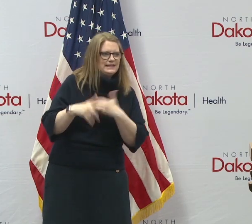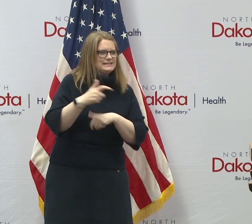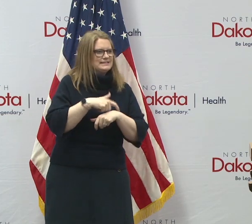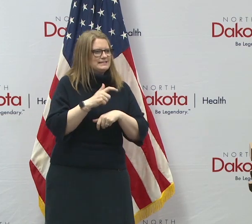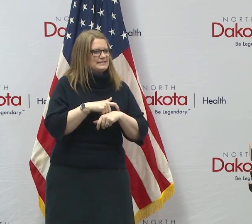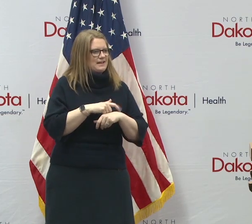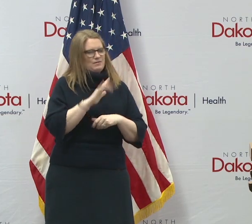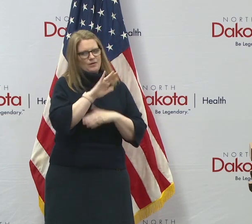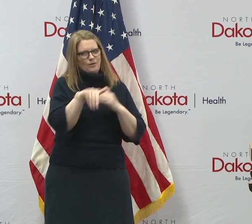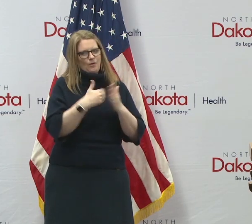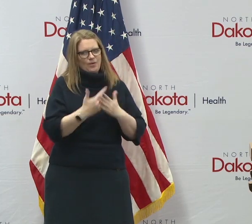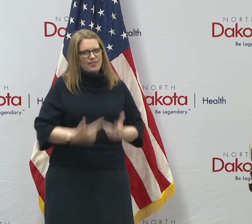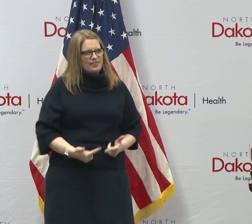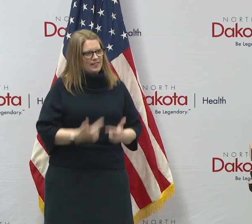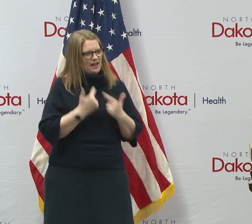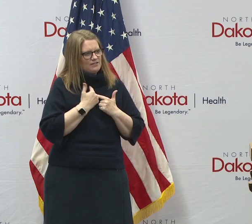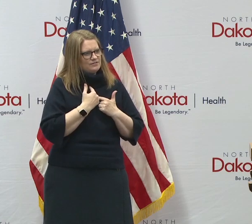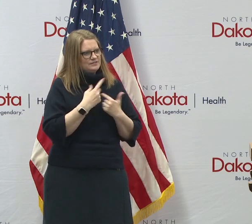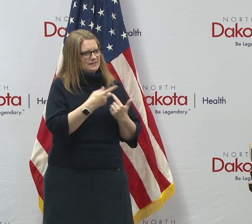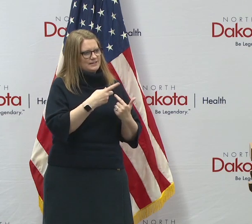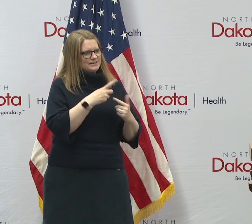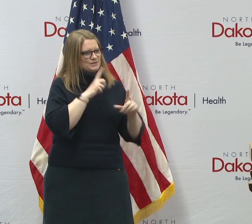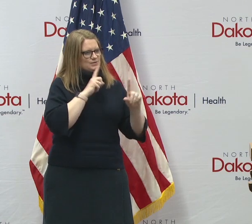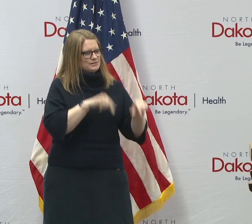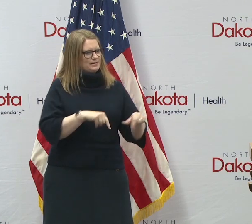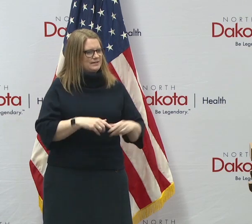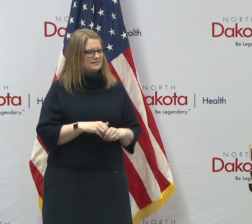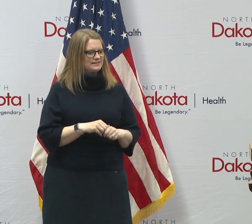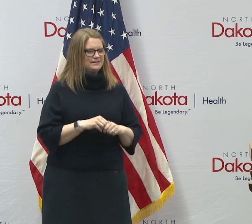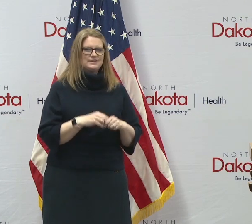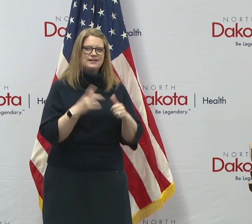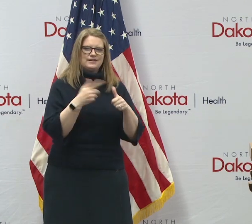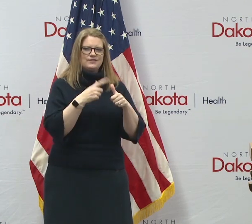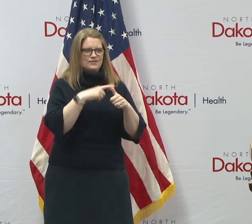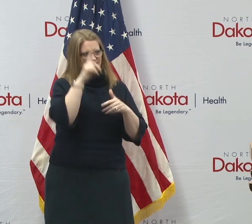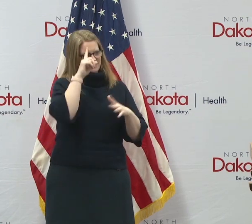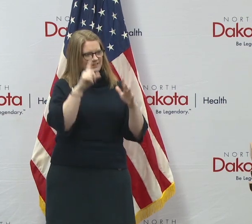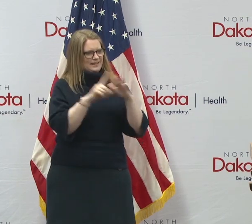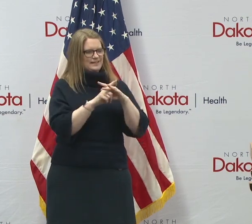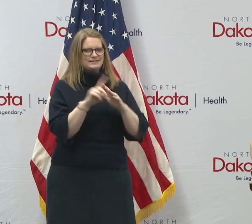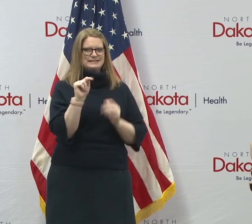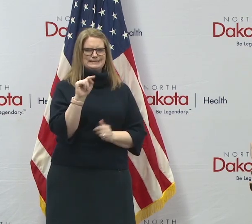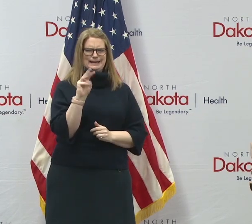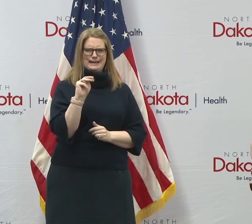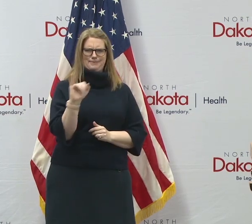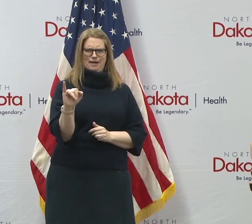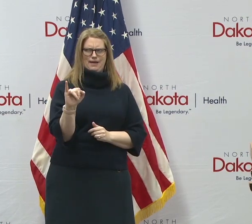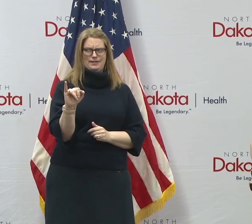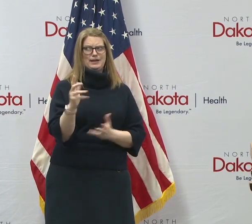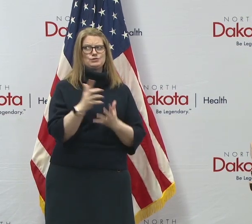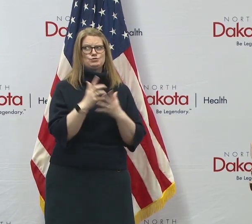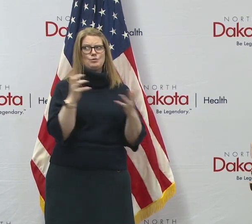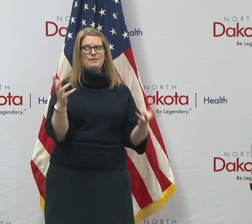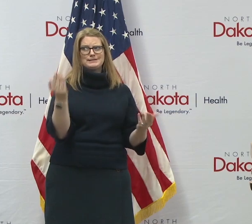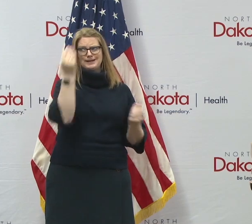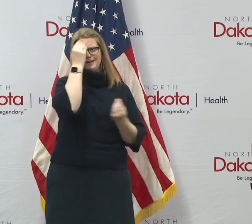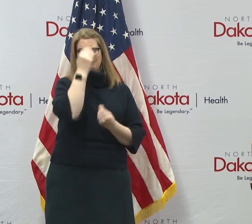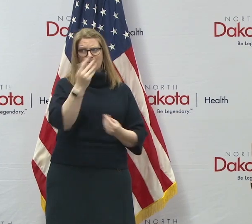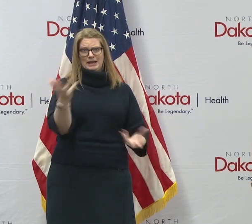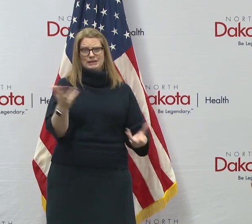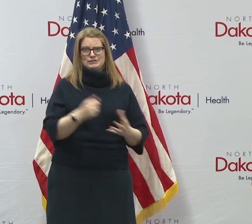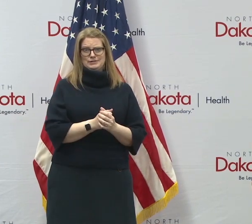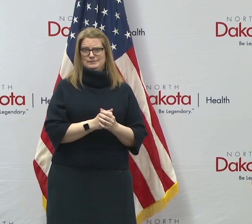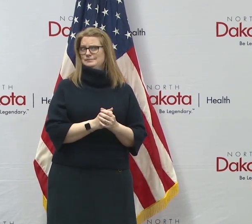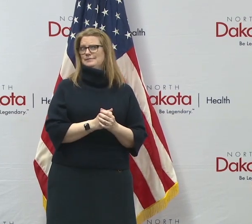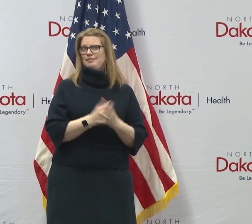life too. Worrying if you could corroborate and respond. Well, the first thing I was thinking was TMI when I heard that, when I was out at work, out